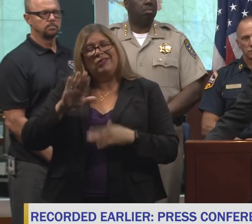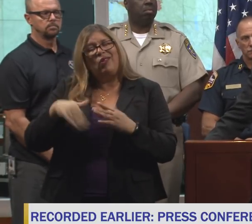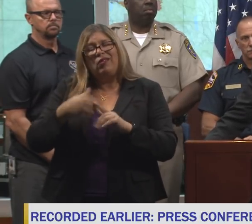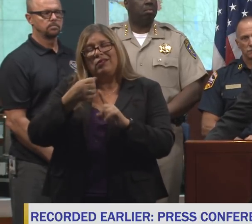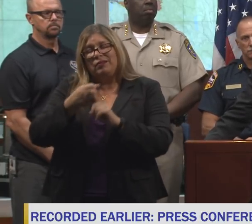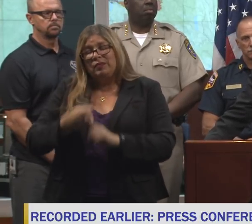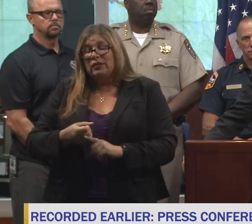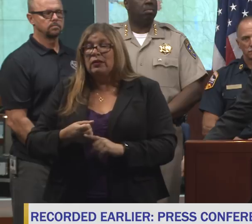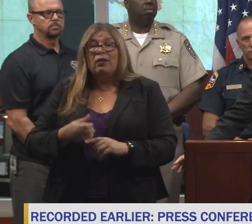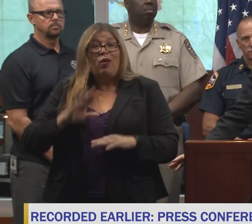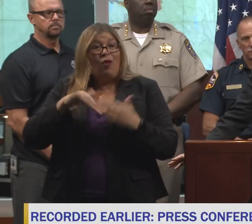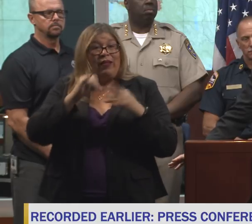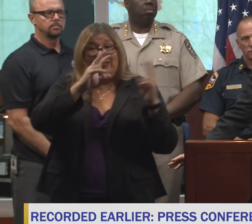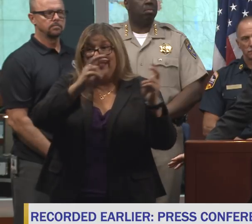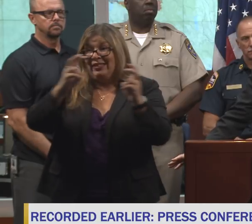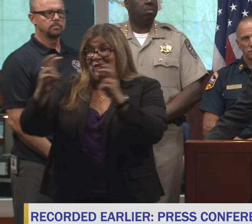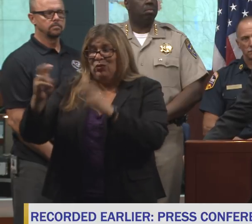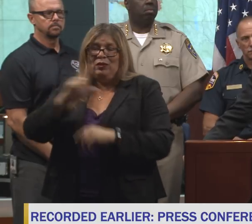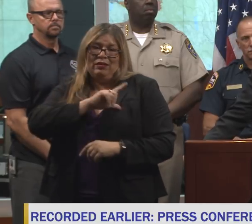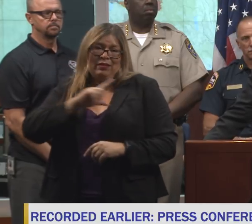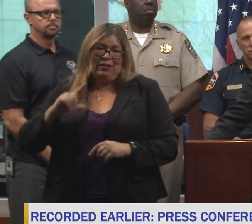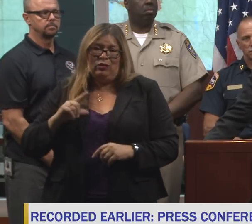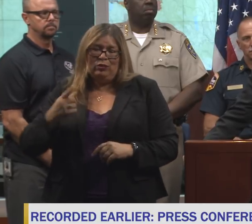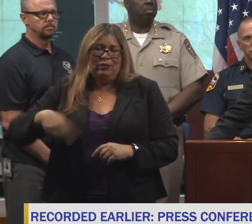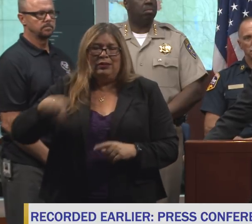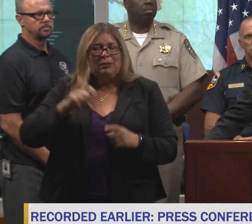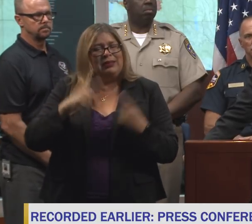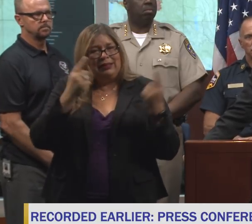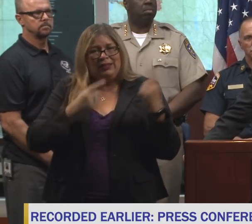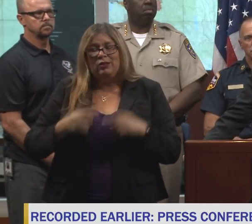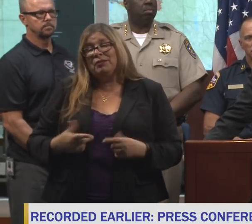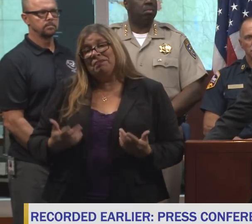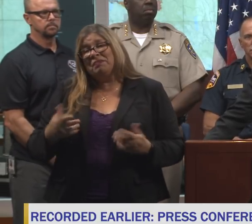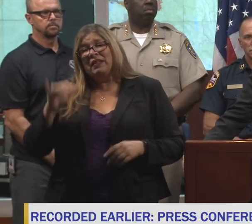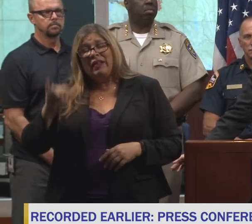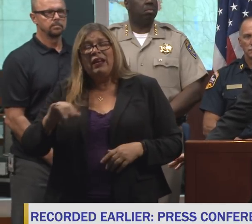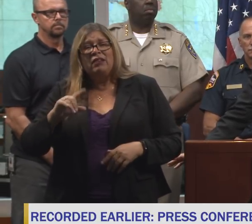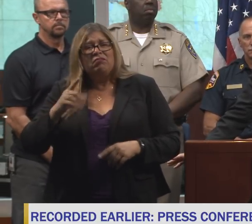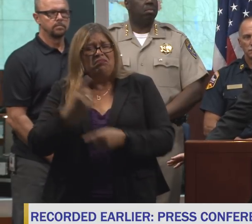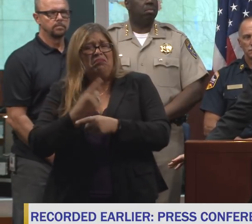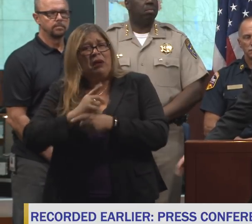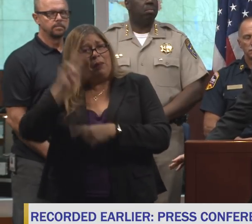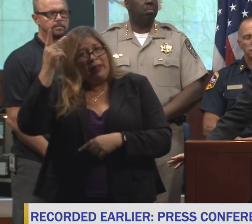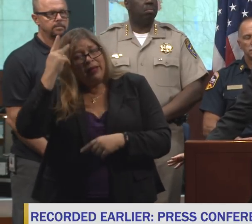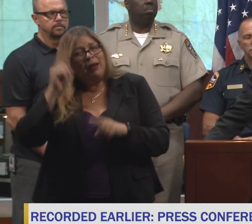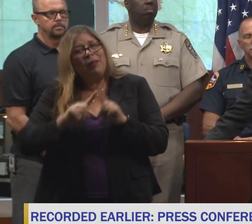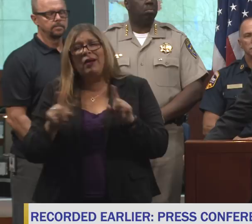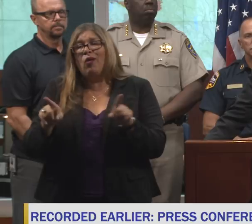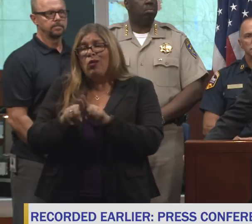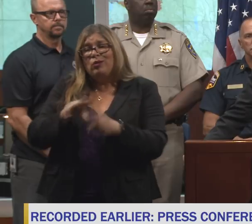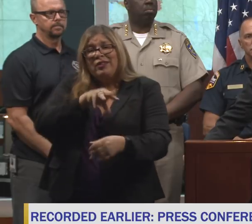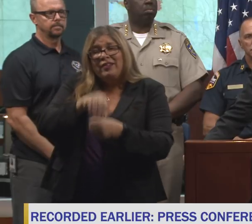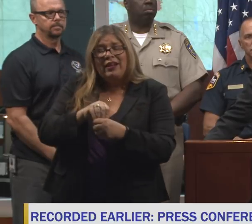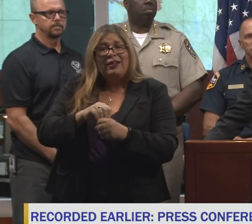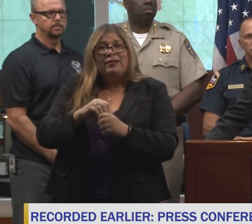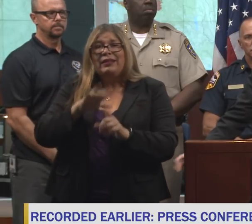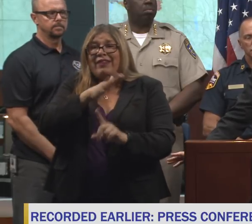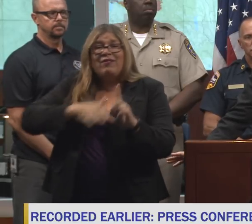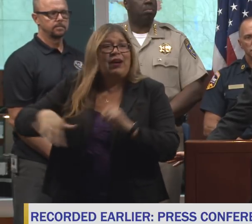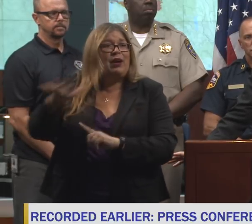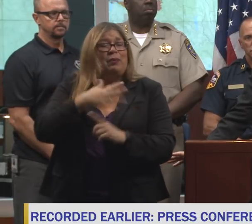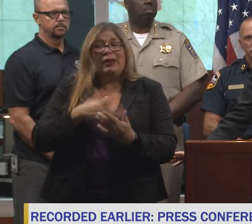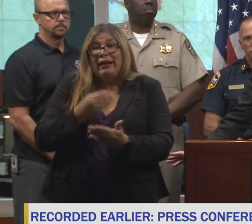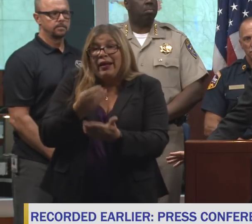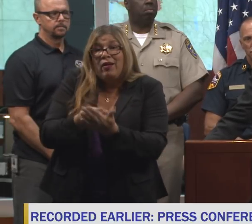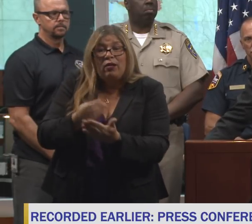has to consider. This is not, well, it is political, but it's more environmental and economic and finding